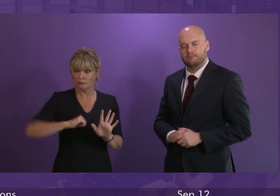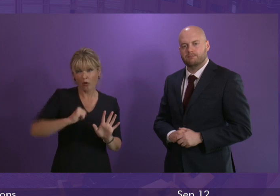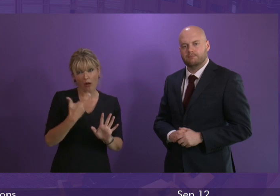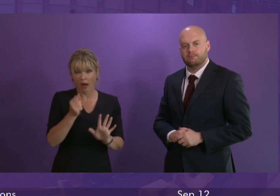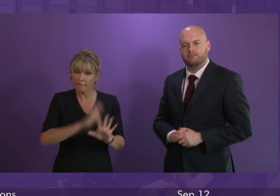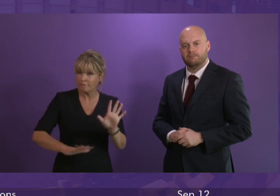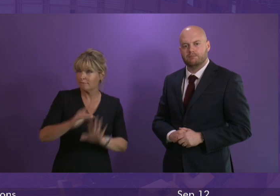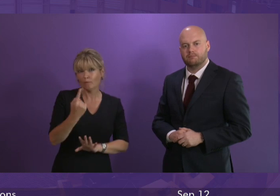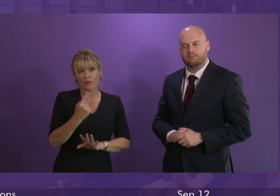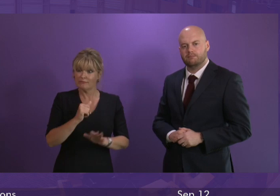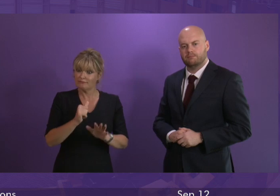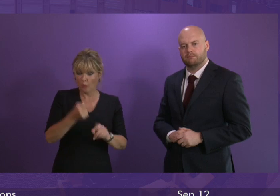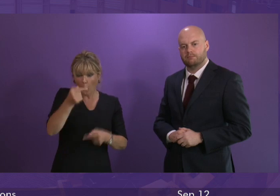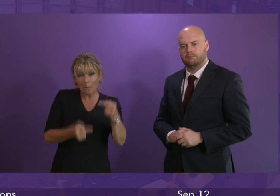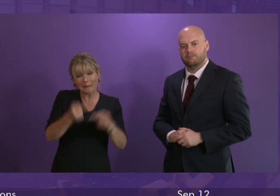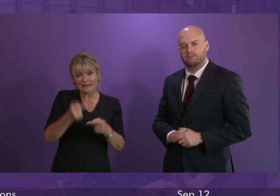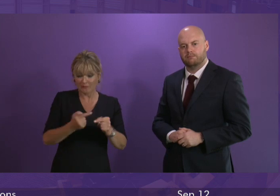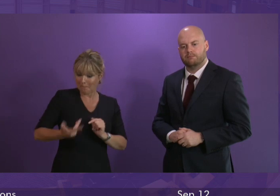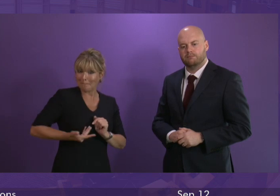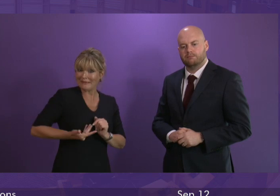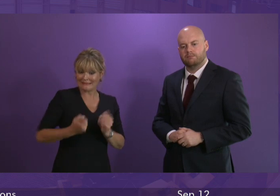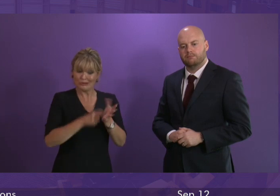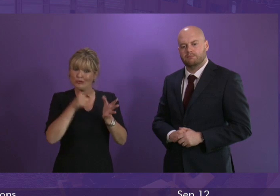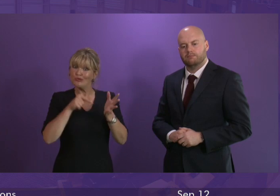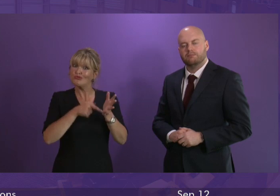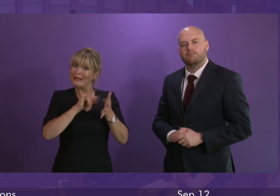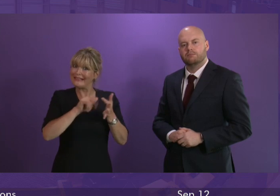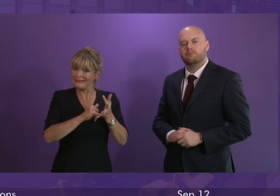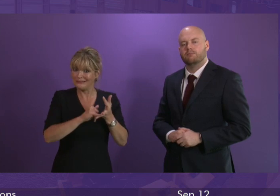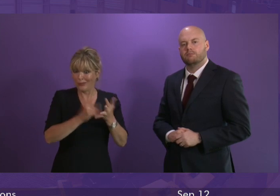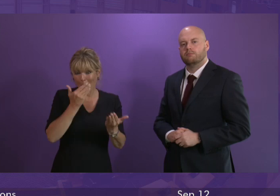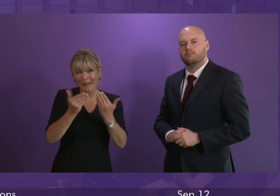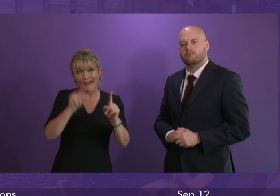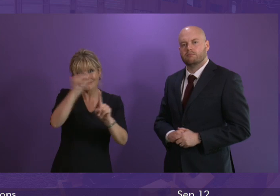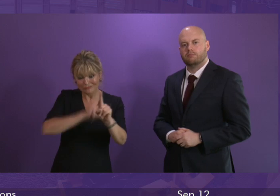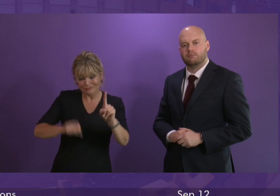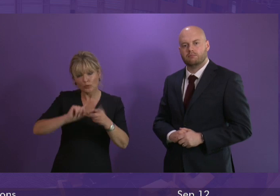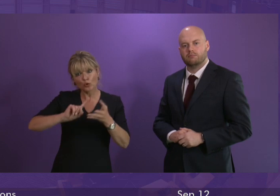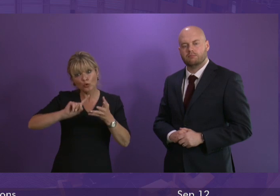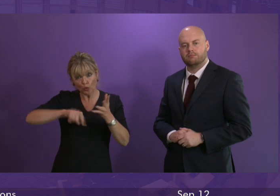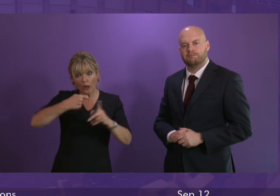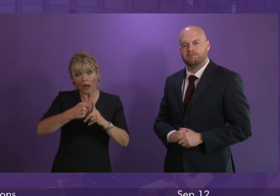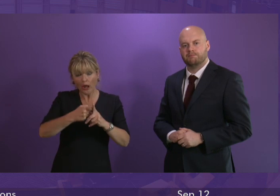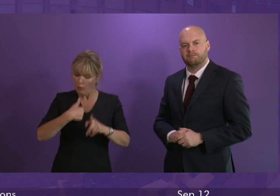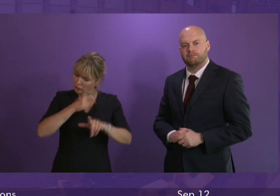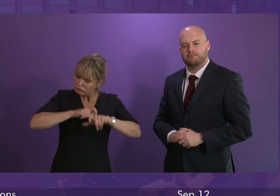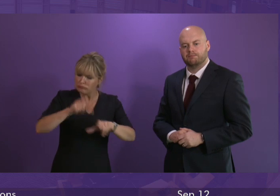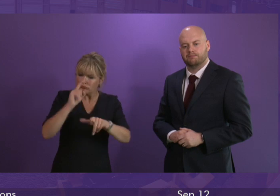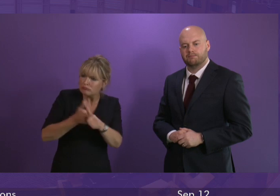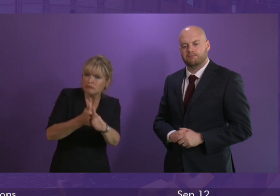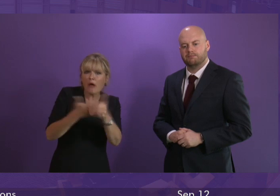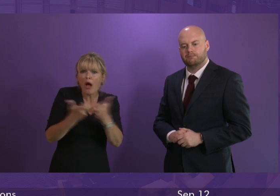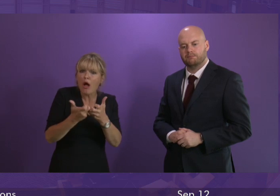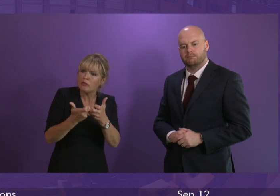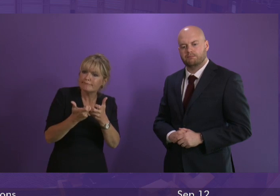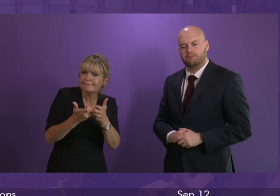the most competitive business rates regimes anywhere in the UK and we will continue to look at how we support businesses in all